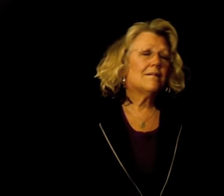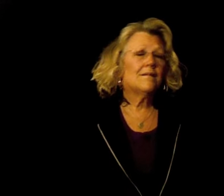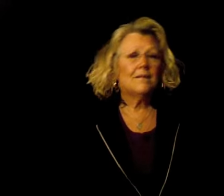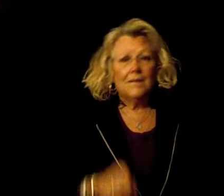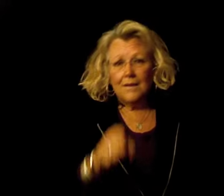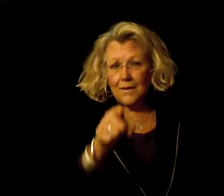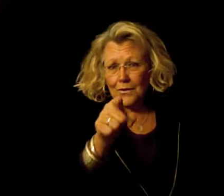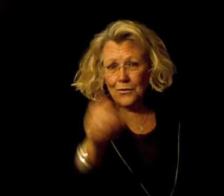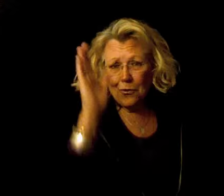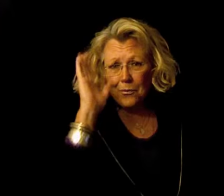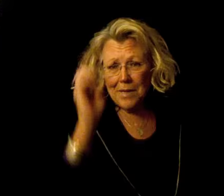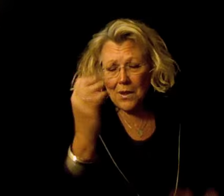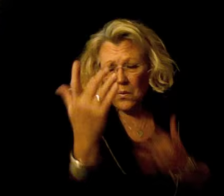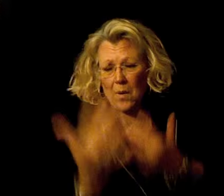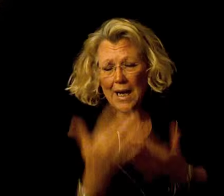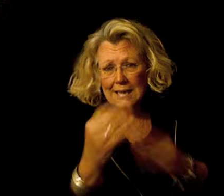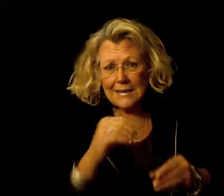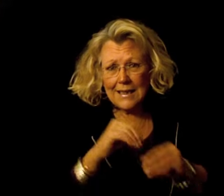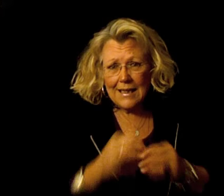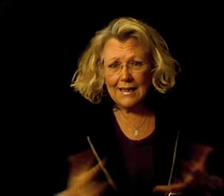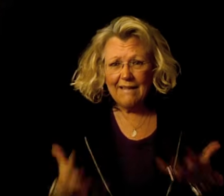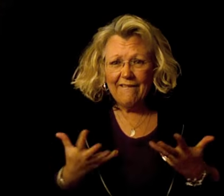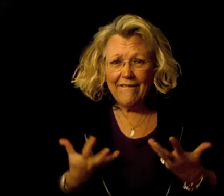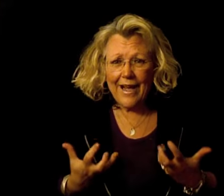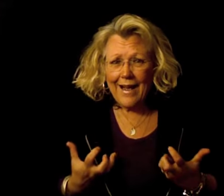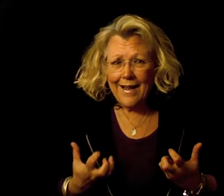You'll be waiting in vain